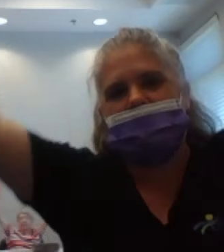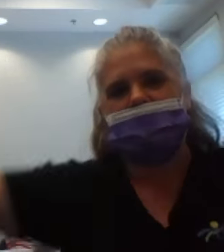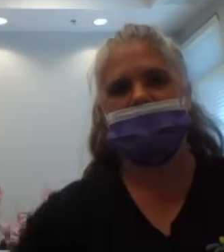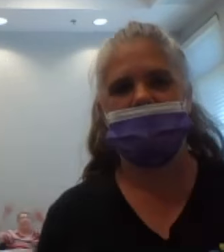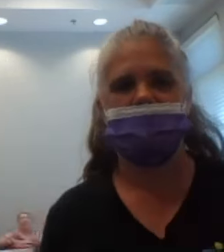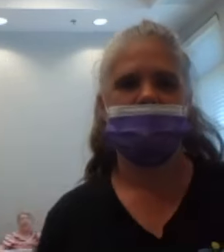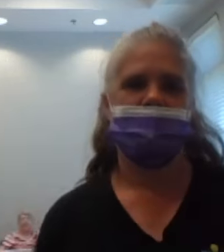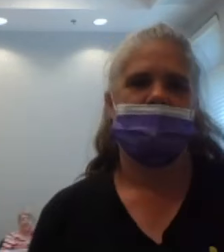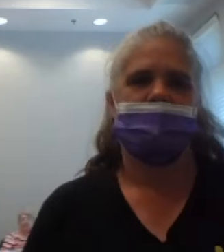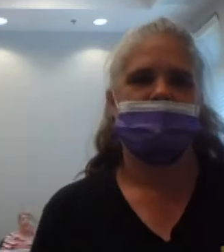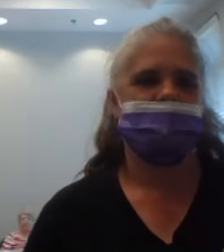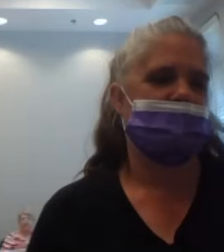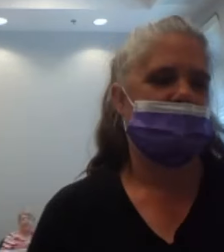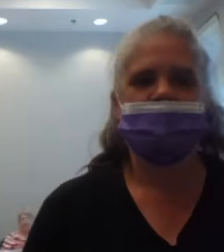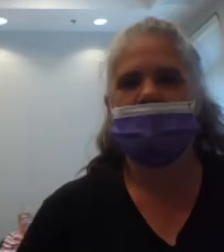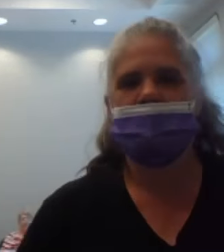Take out those arms.